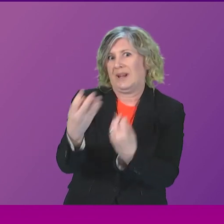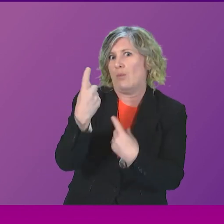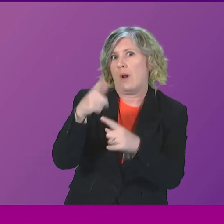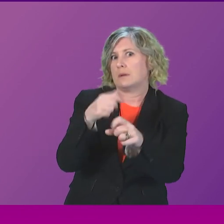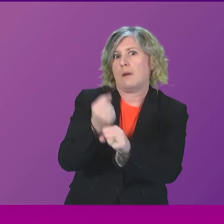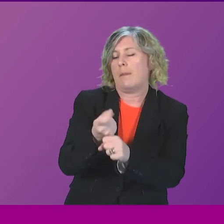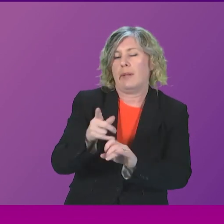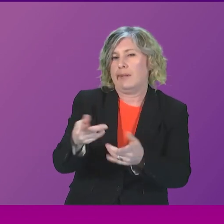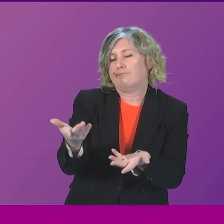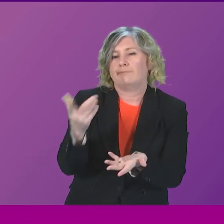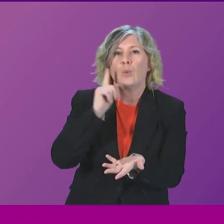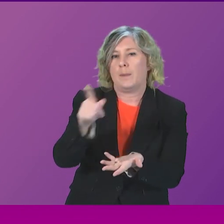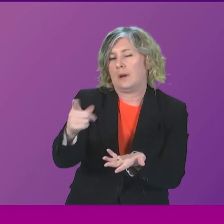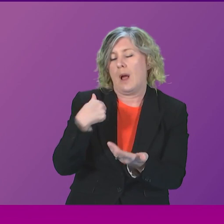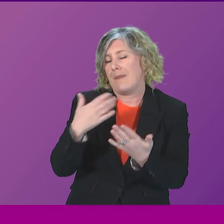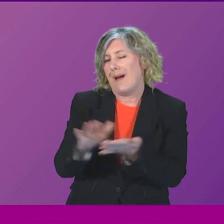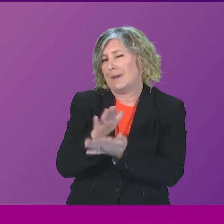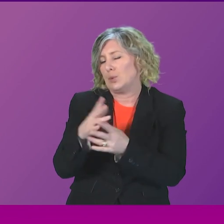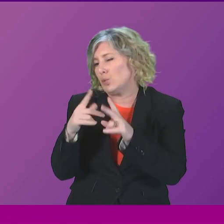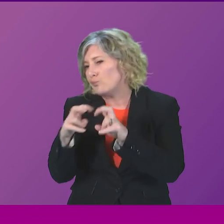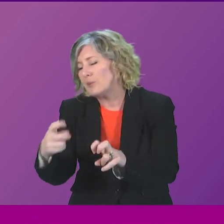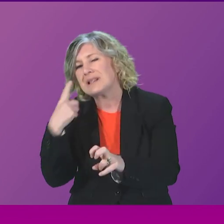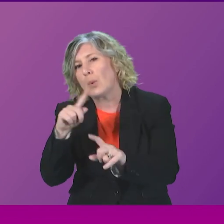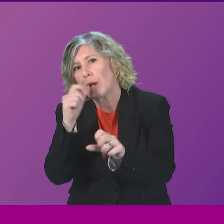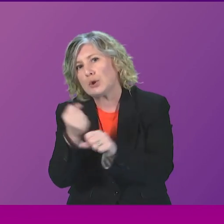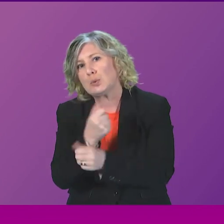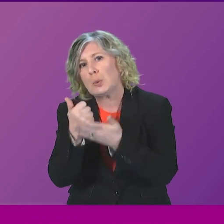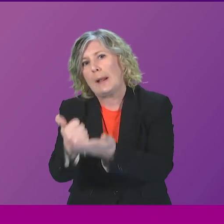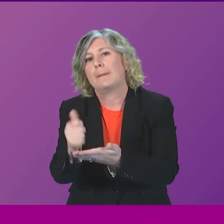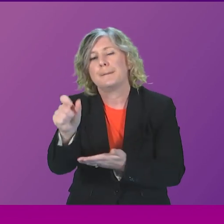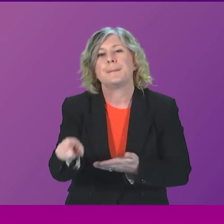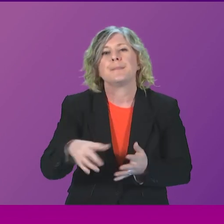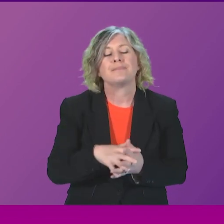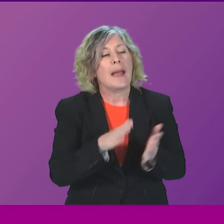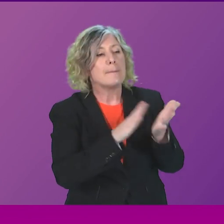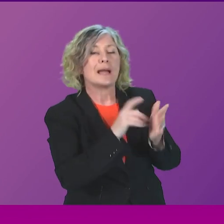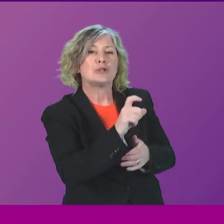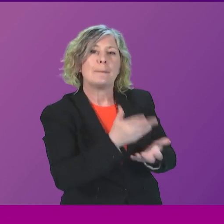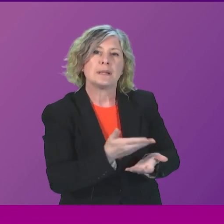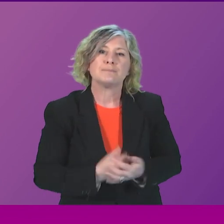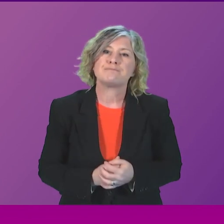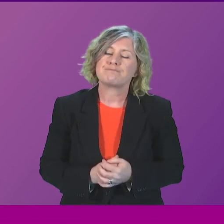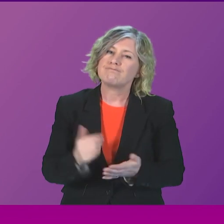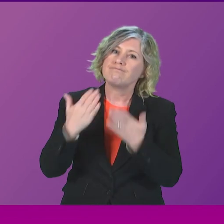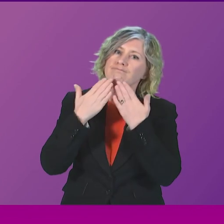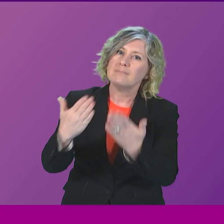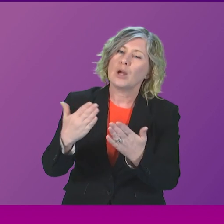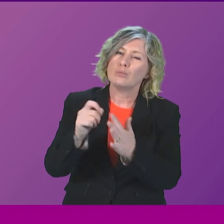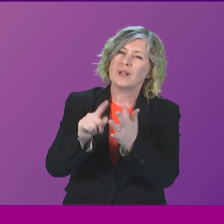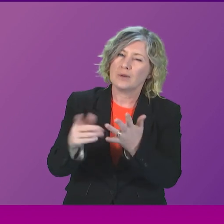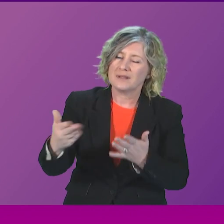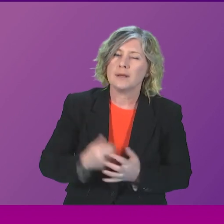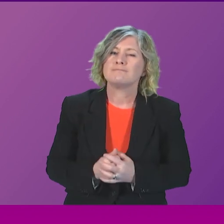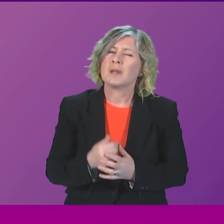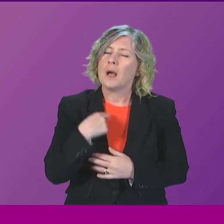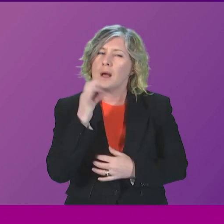has raised, I am happy to look at that and see if there anything we can do to help us constituents. And Maggie Chapman. Thank you, Presidenting Officer. The First Minister